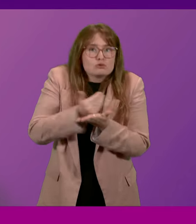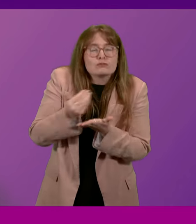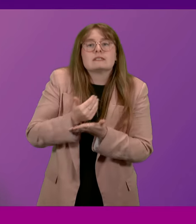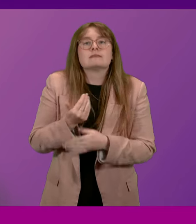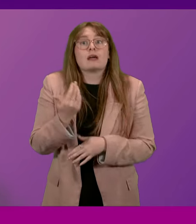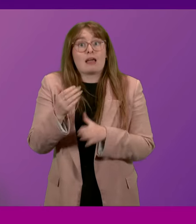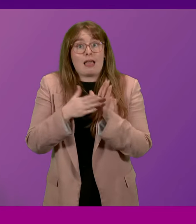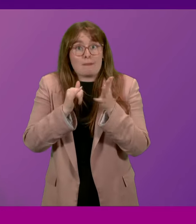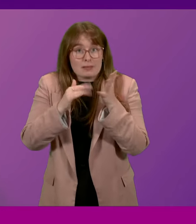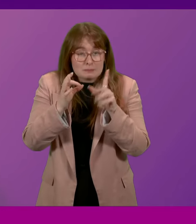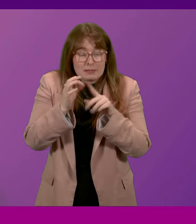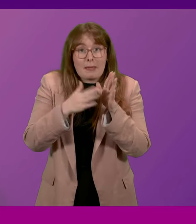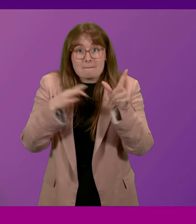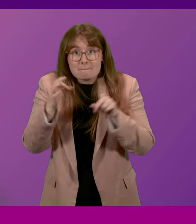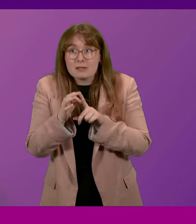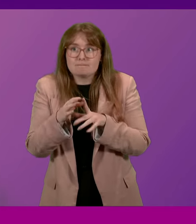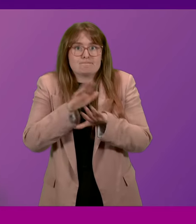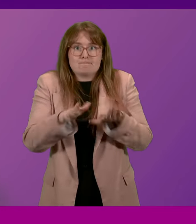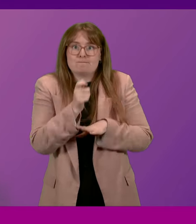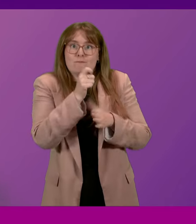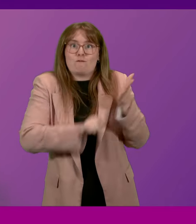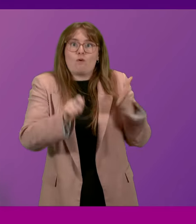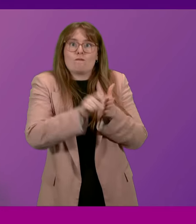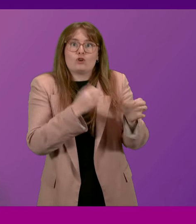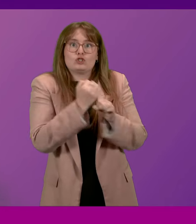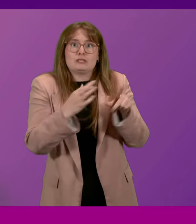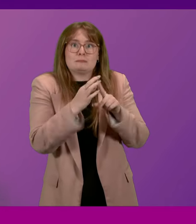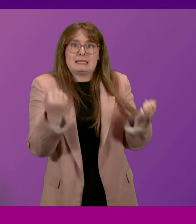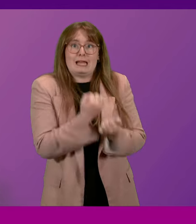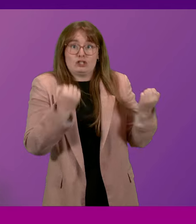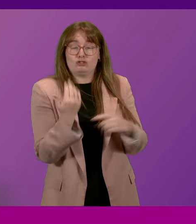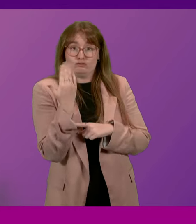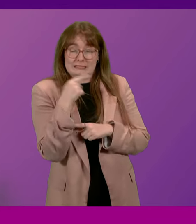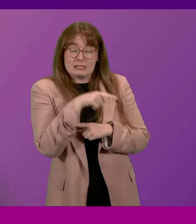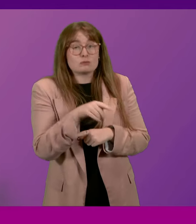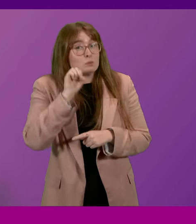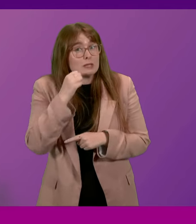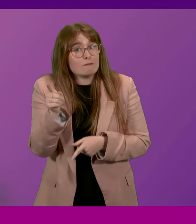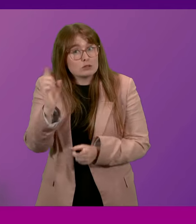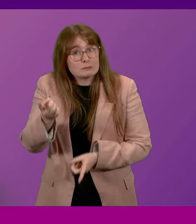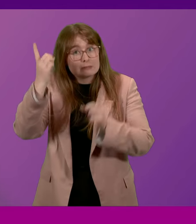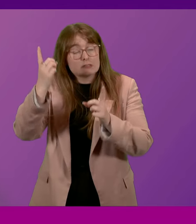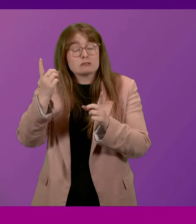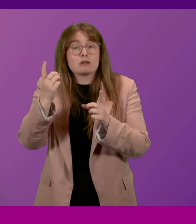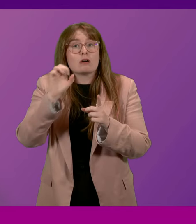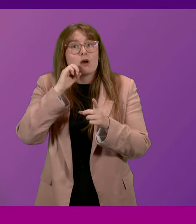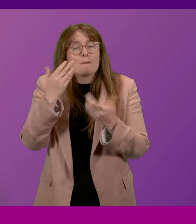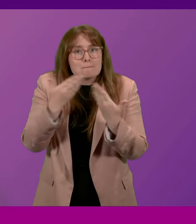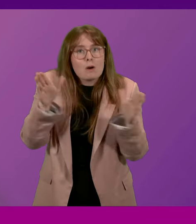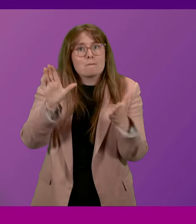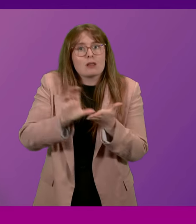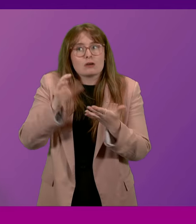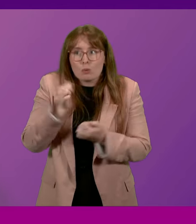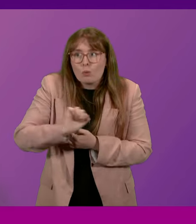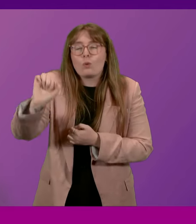SNP MPs failed to vote for GB Energy recently so will the First Minister confirm that a publicly owned energy generation company